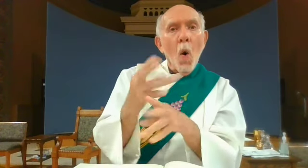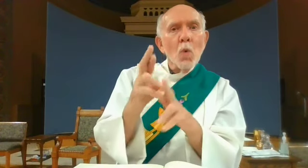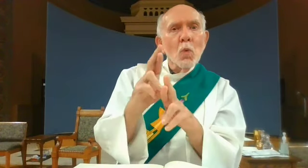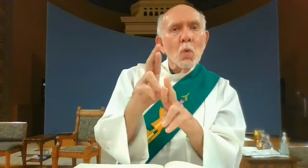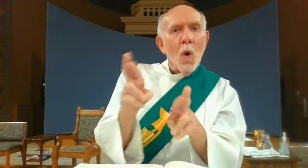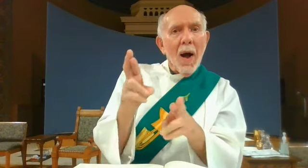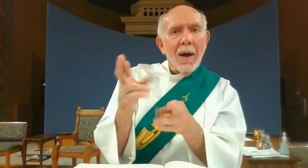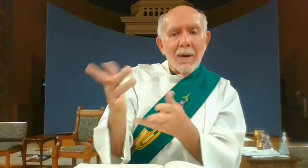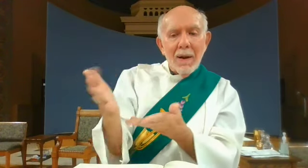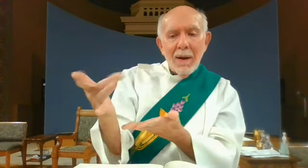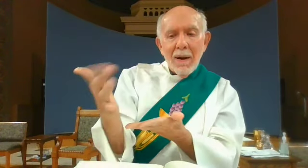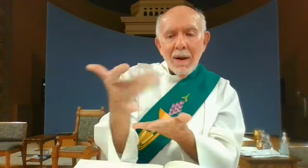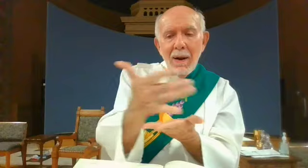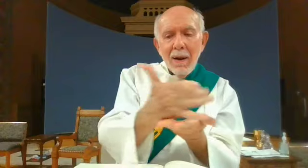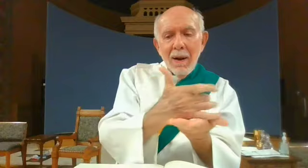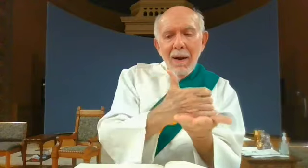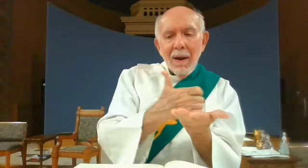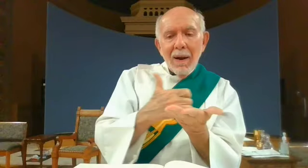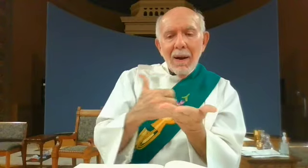when vintage time drew near